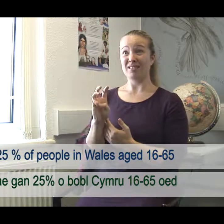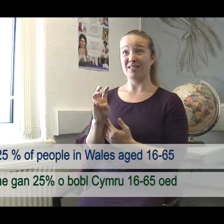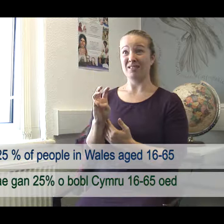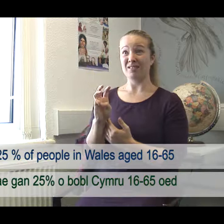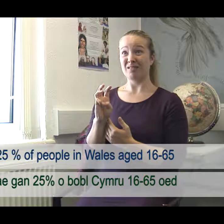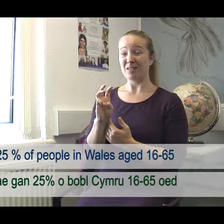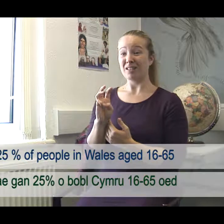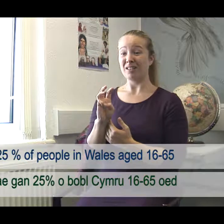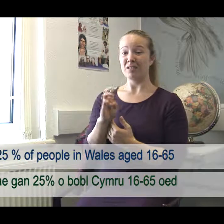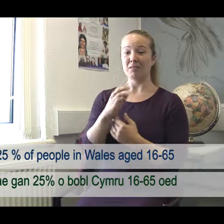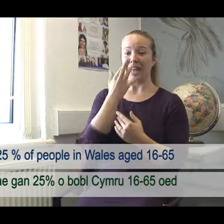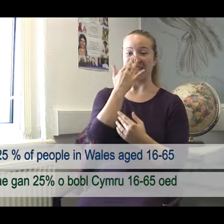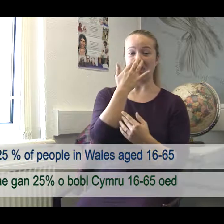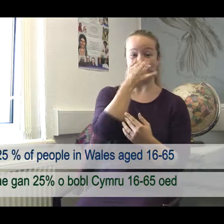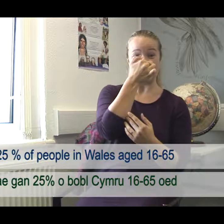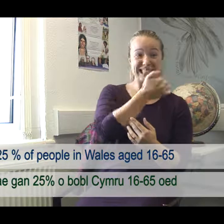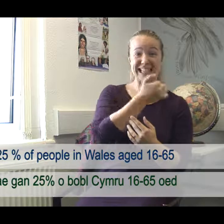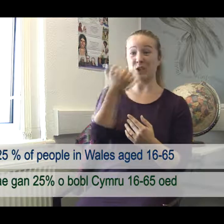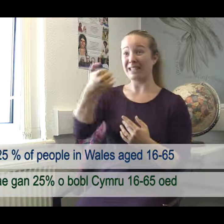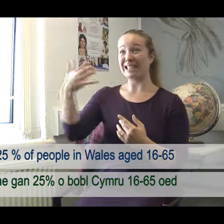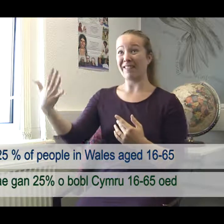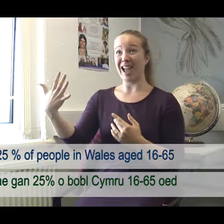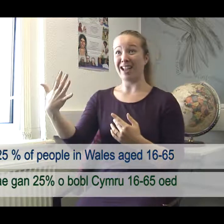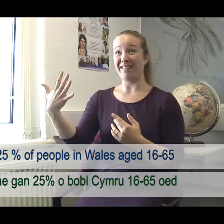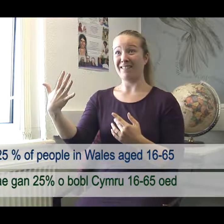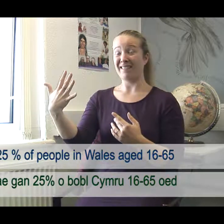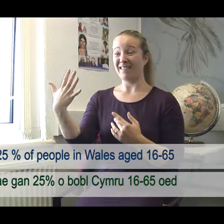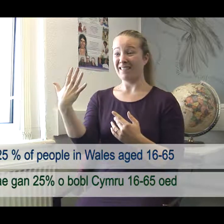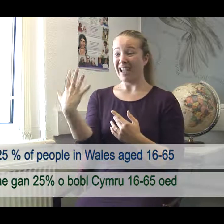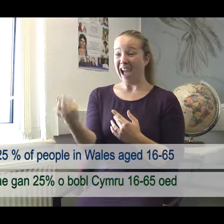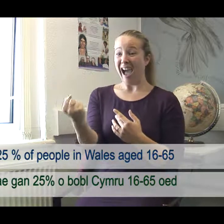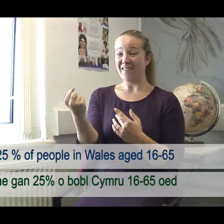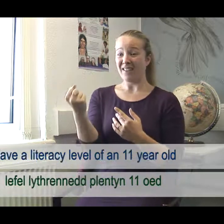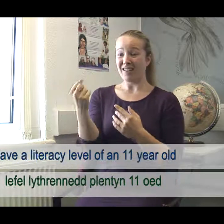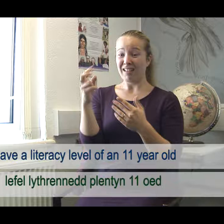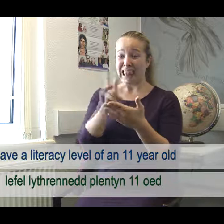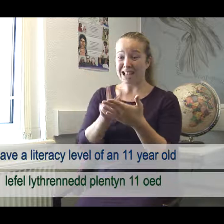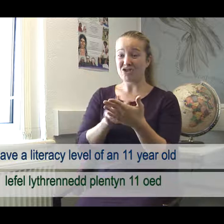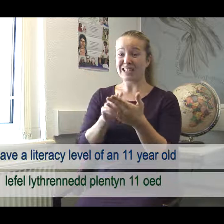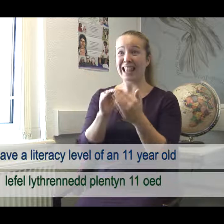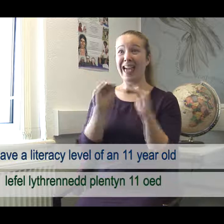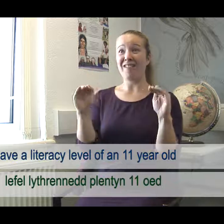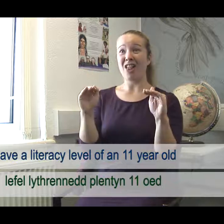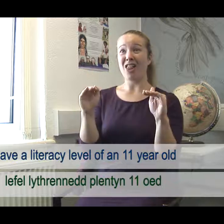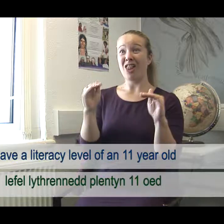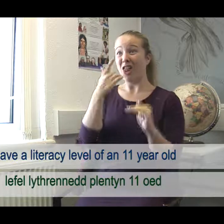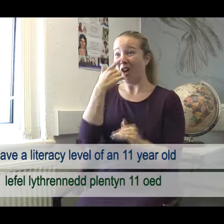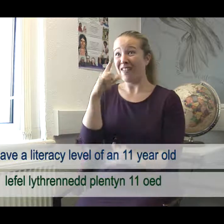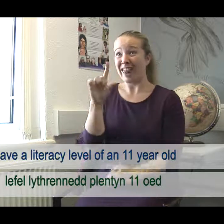people in Wales aged 16 to 65 have a literacy level of